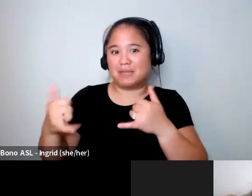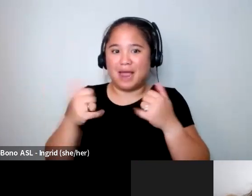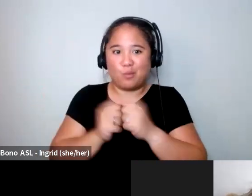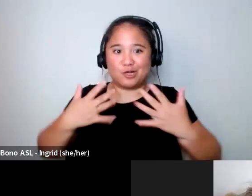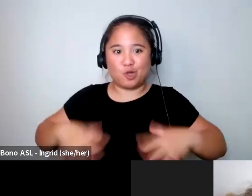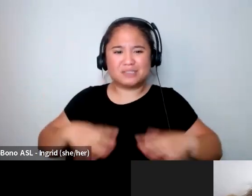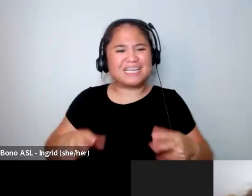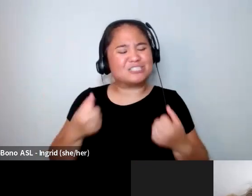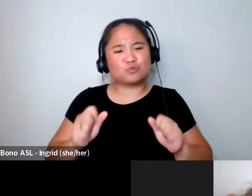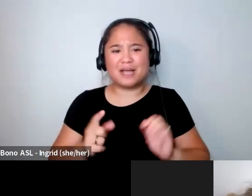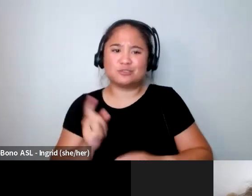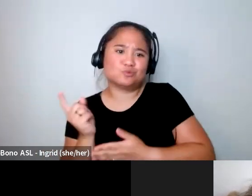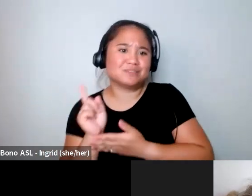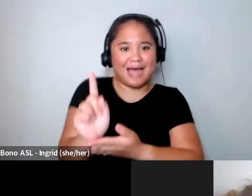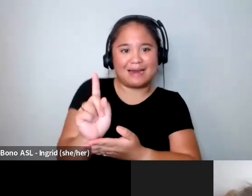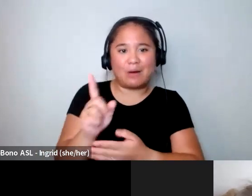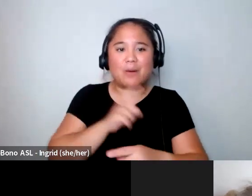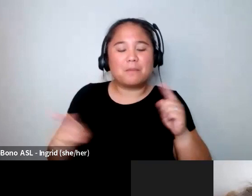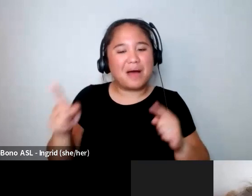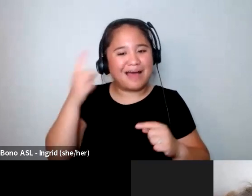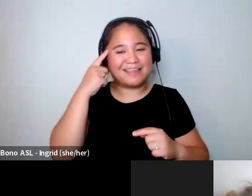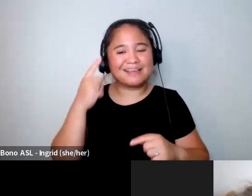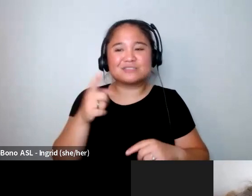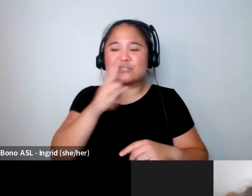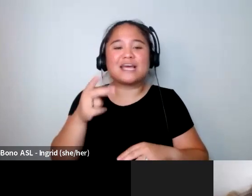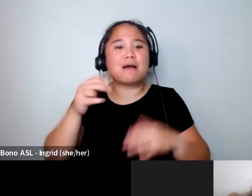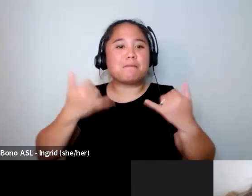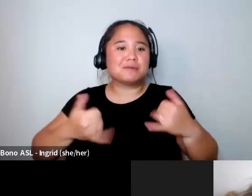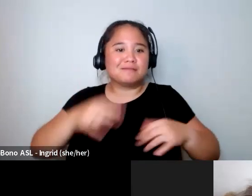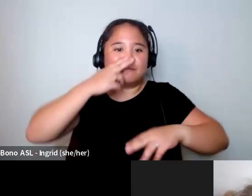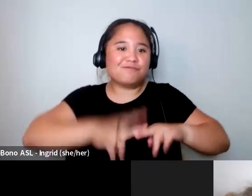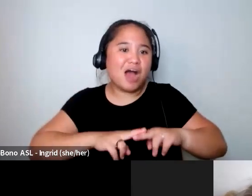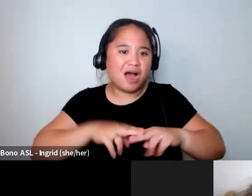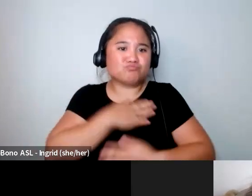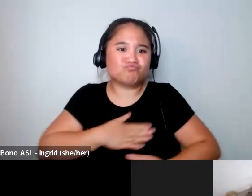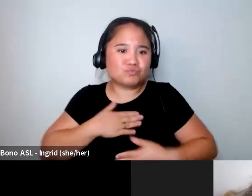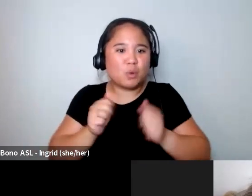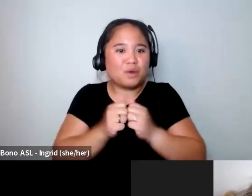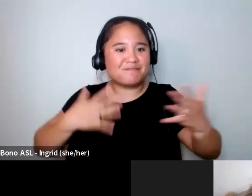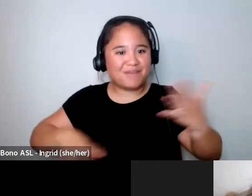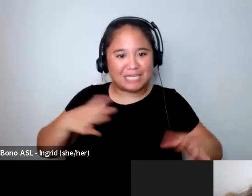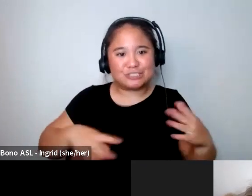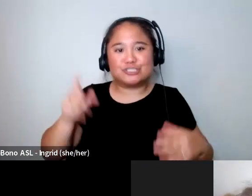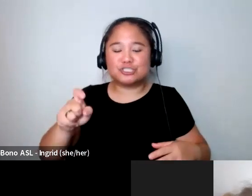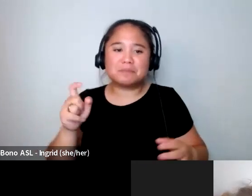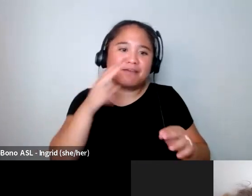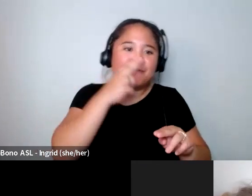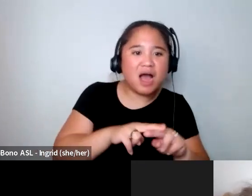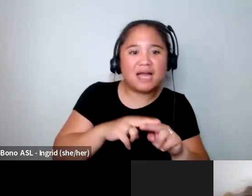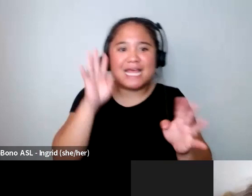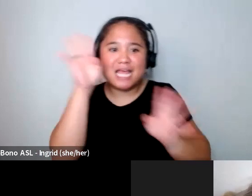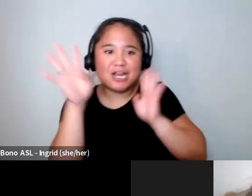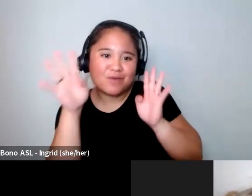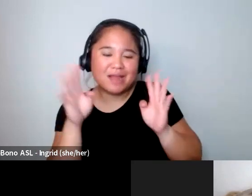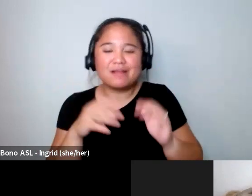try to stand out but for me it's like fun with fashion it's like fashion should be fun fashion should be innovative to me fashion is